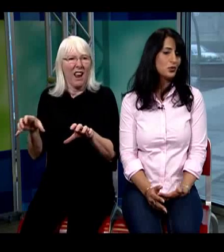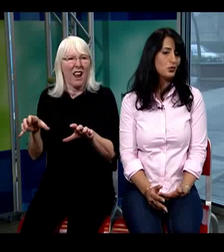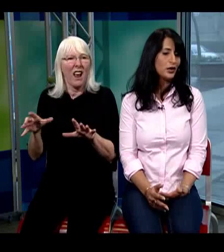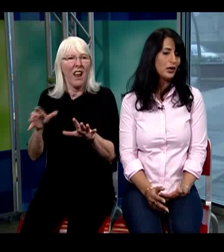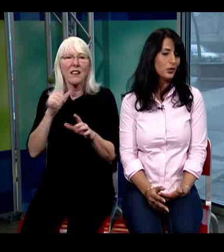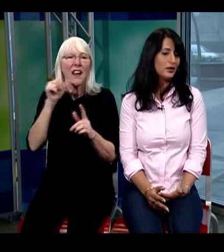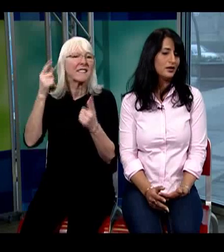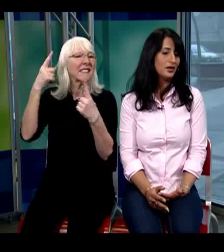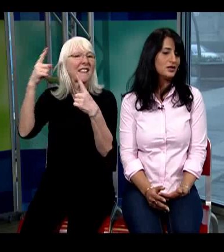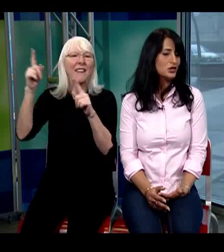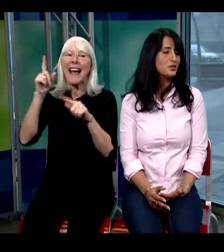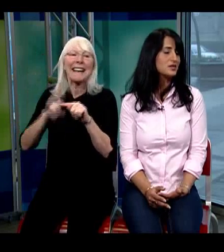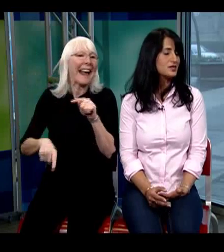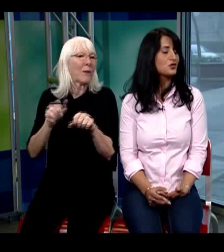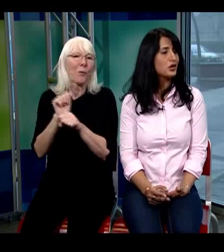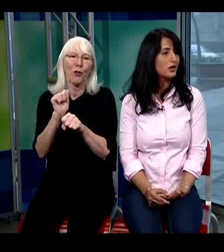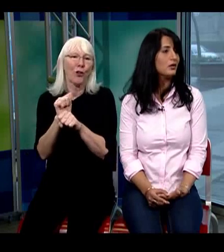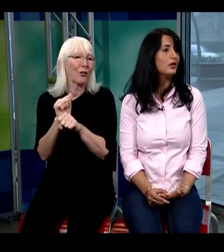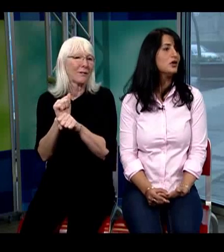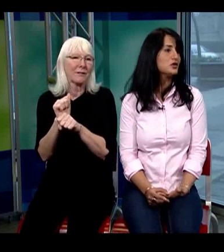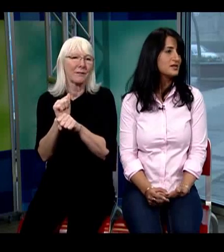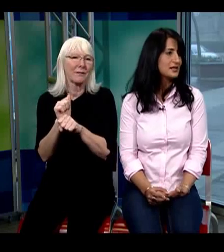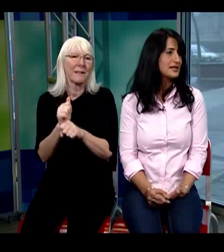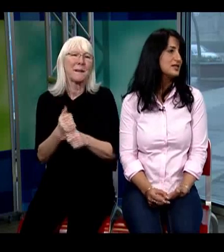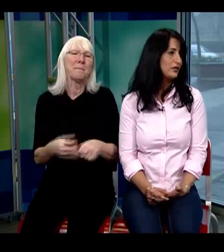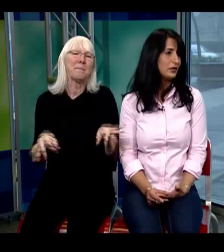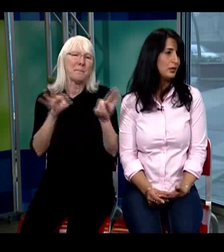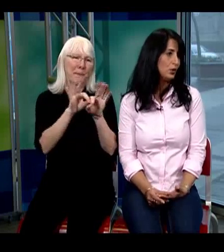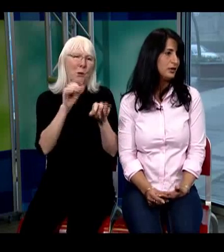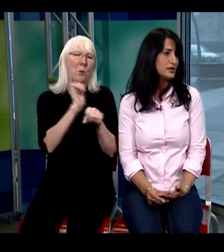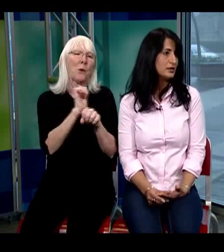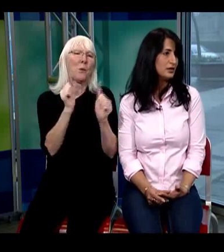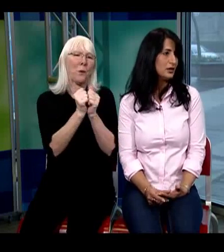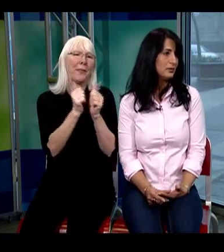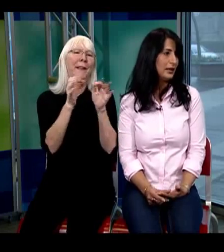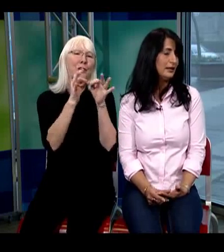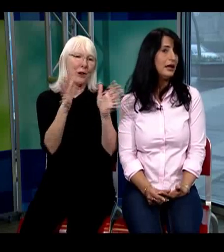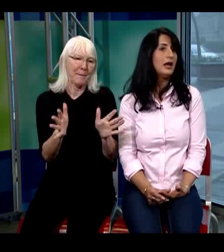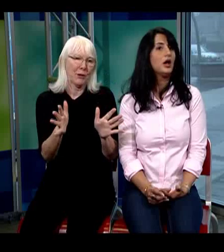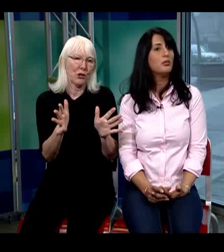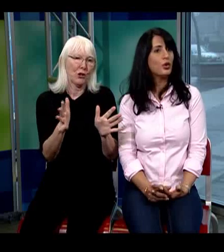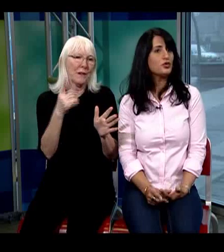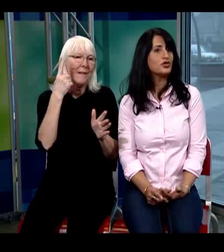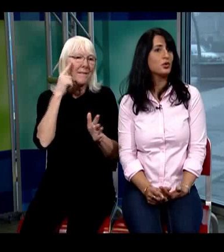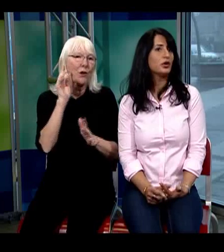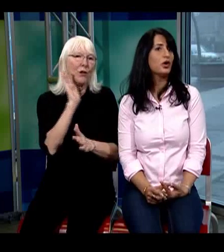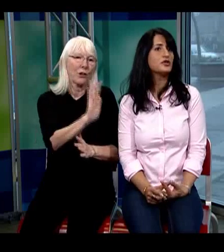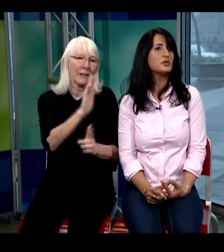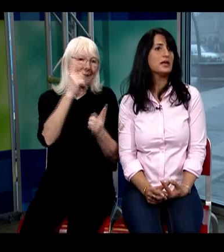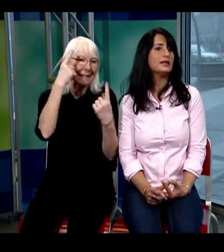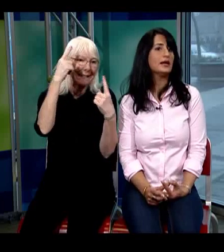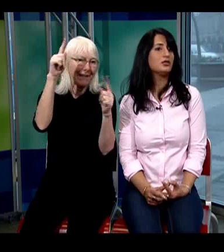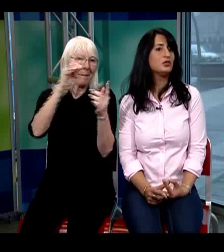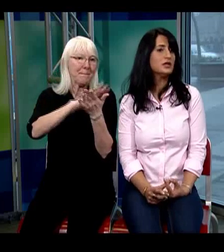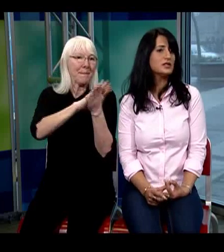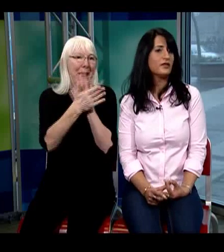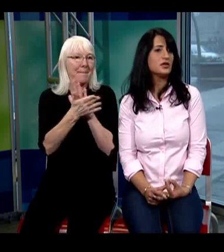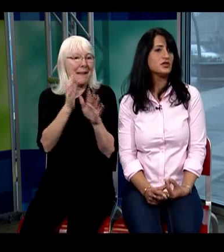working with interpreters is critical to the success of an employment plan more so it could also be that through the interventions